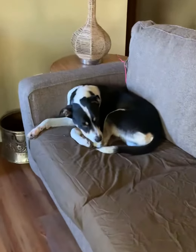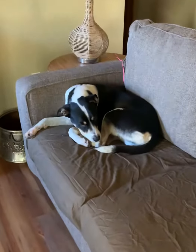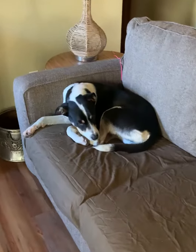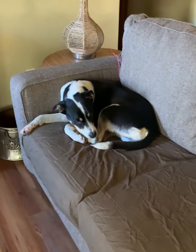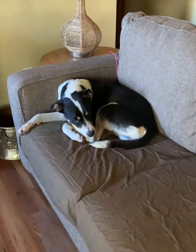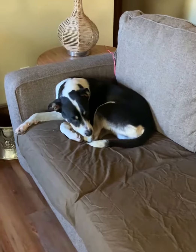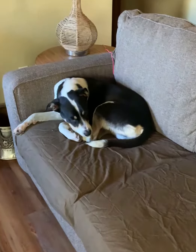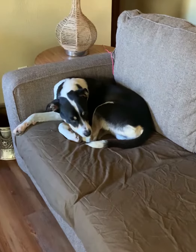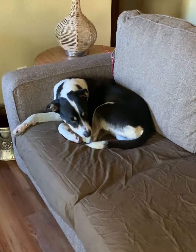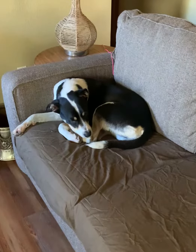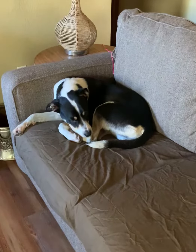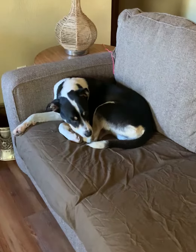Tough rough, rough video. you.